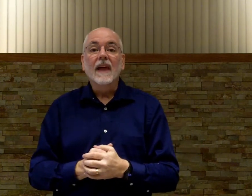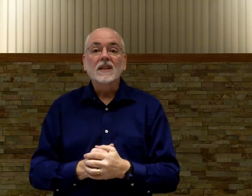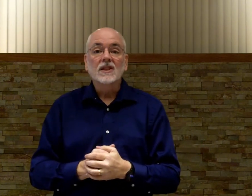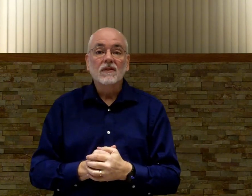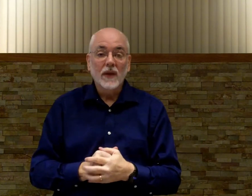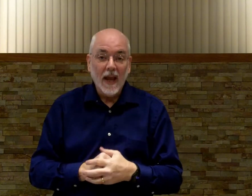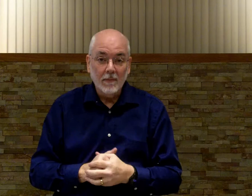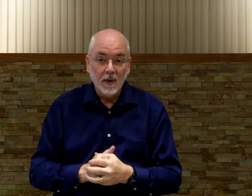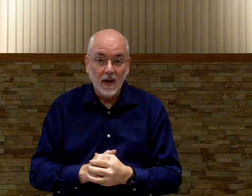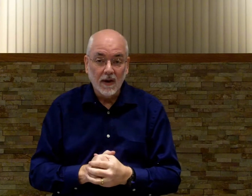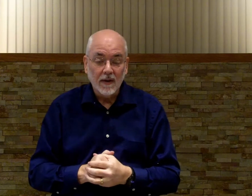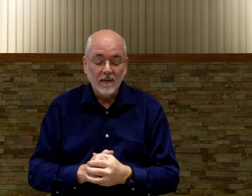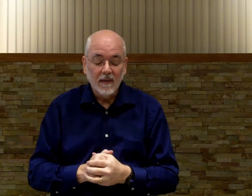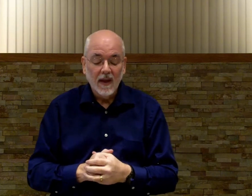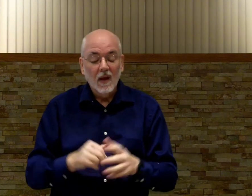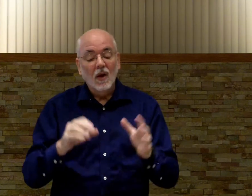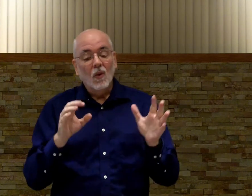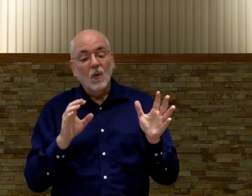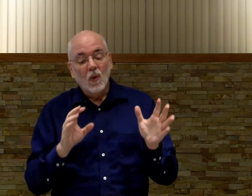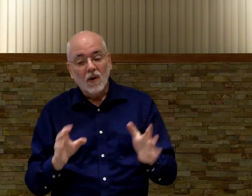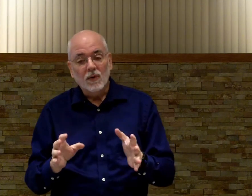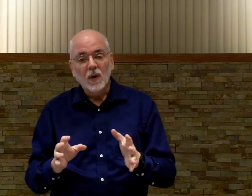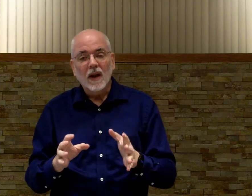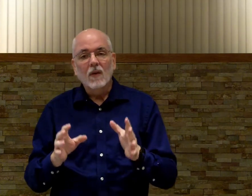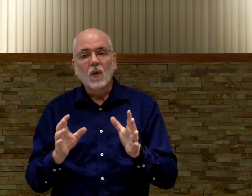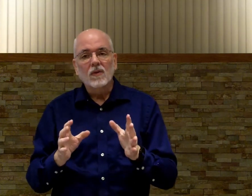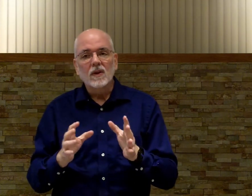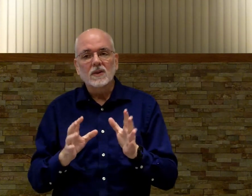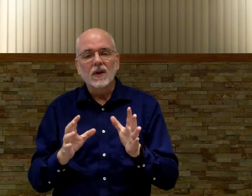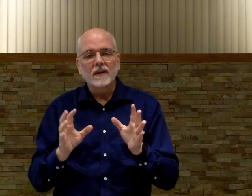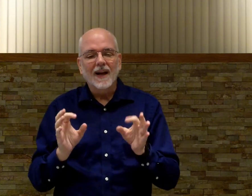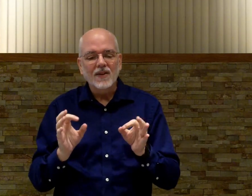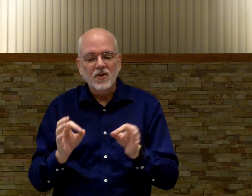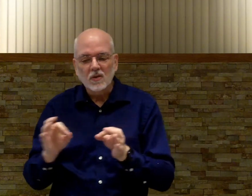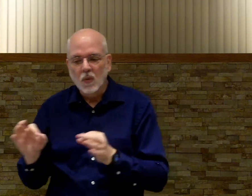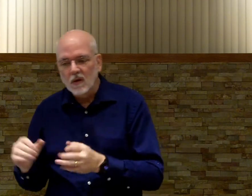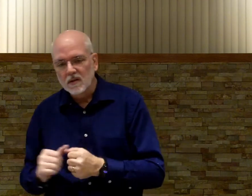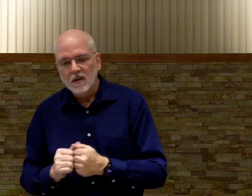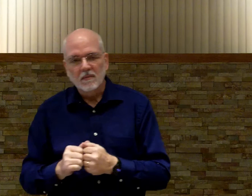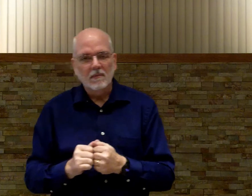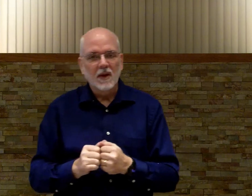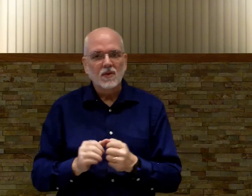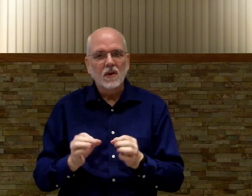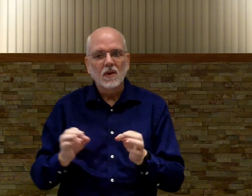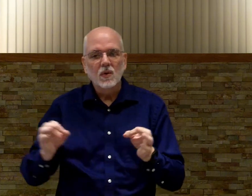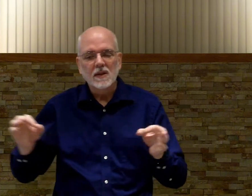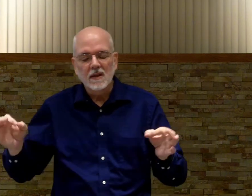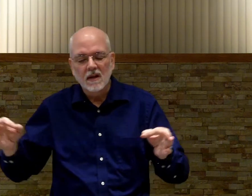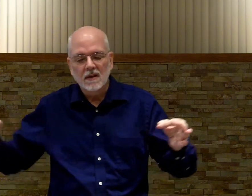that's the vocabulary work through it and work through it so that it's not just words make sure that you're doing sentences